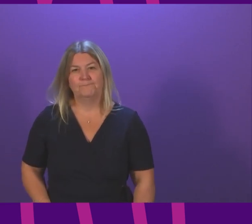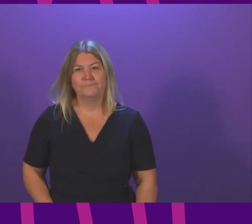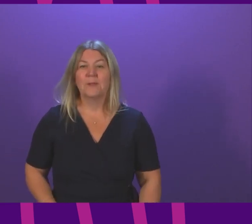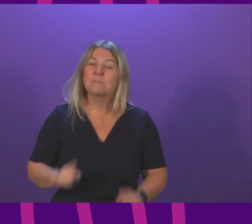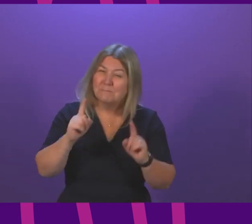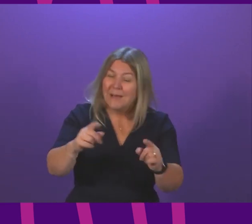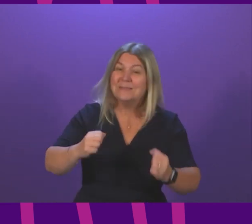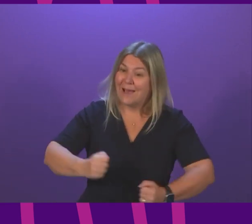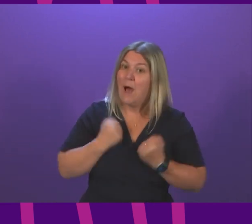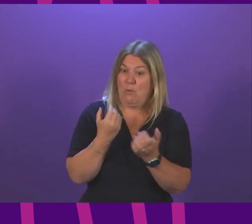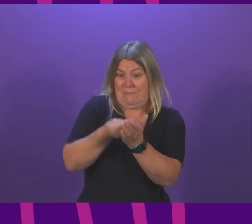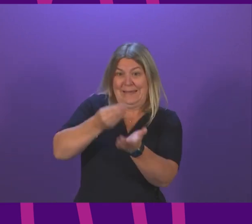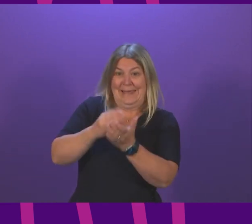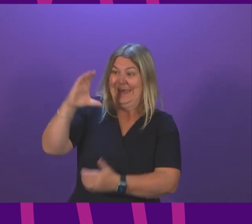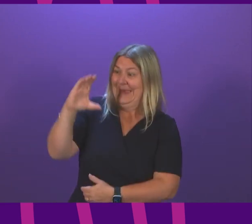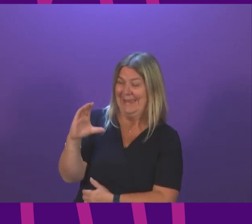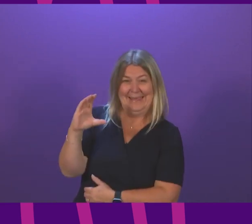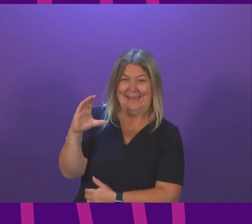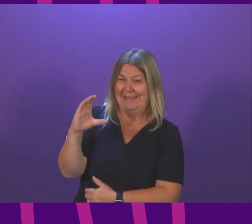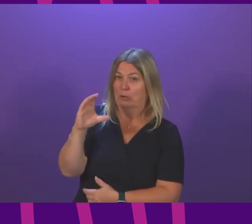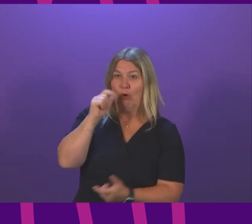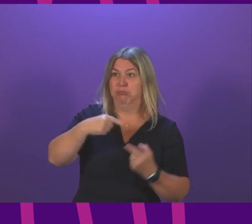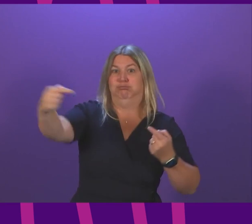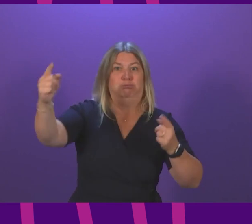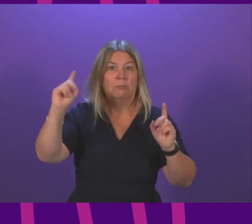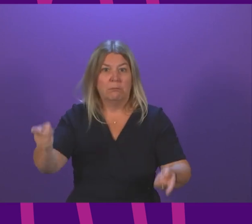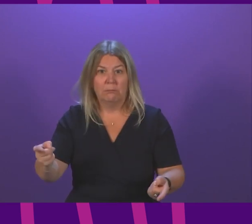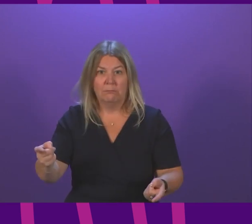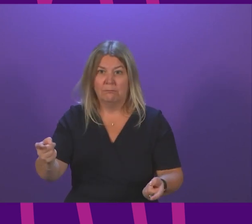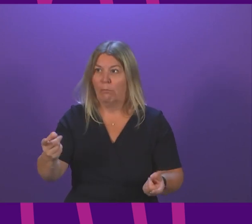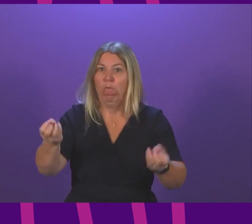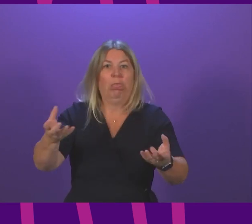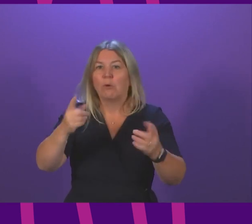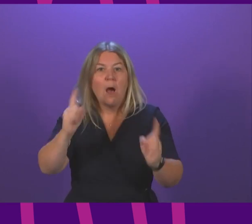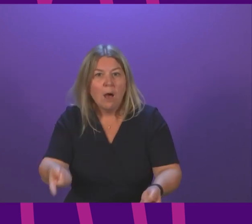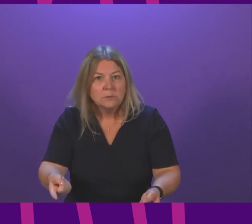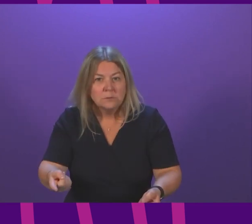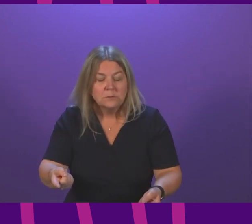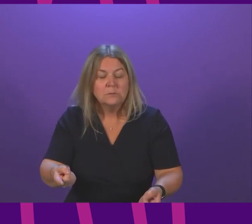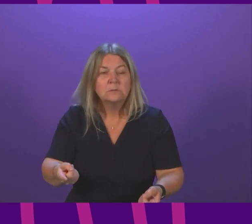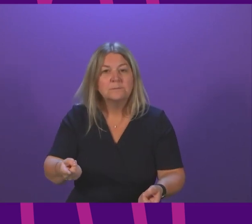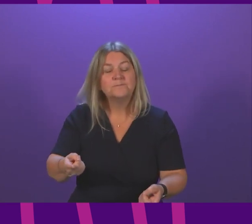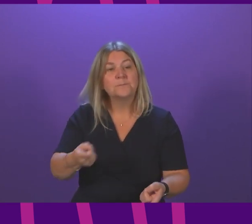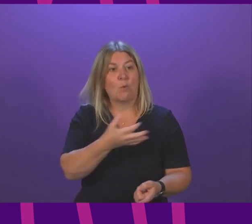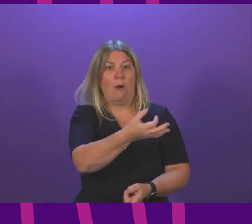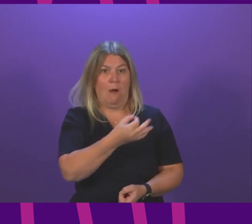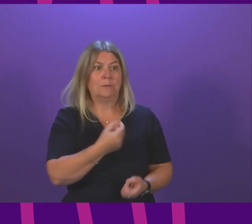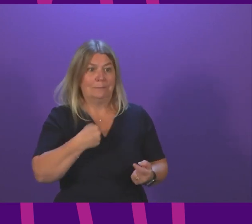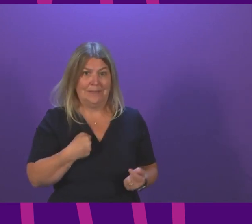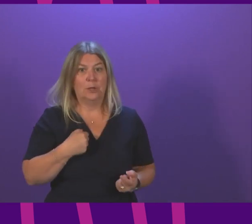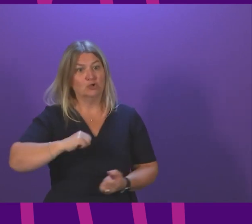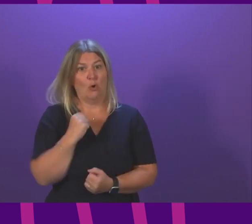resources are finite. What Anna Sarwar is asking me to do is to within a devolved budget that is already